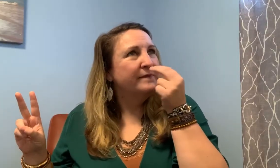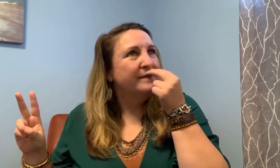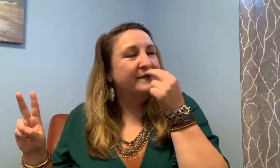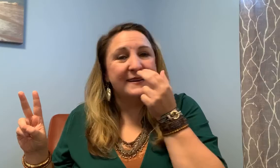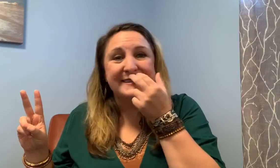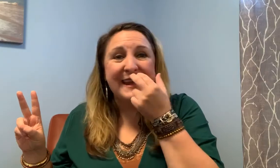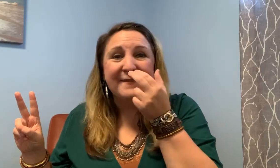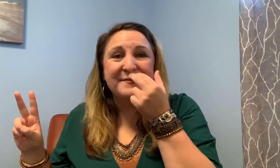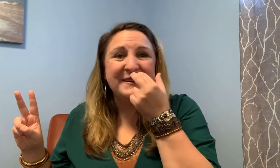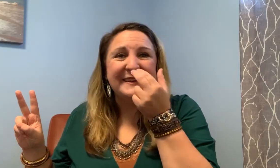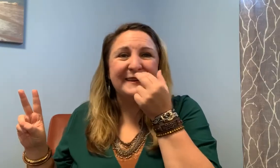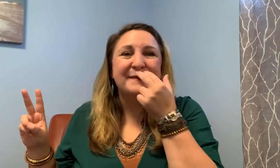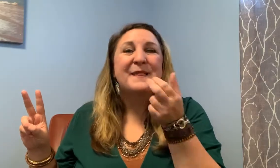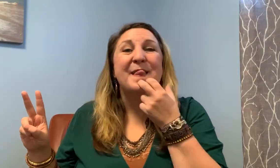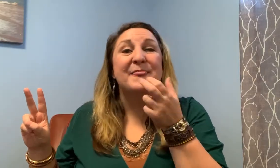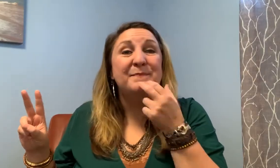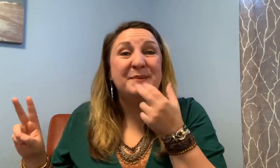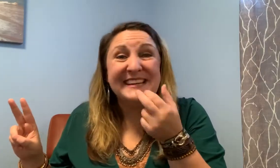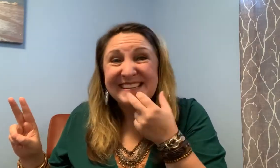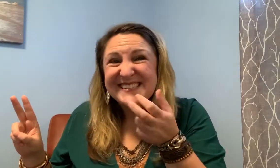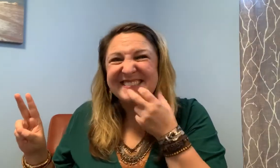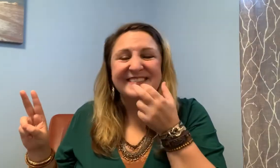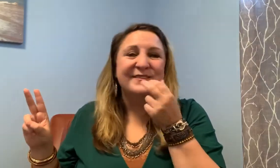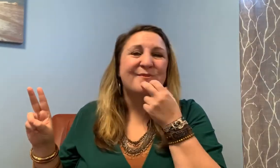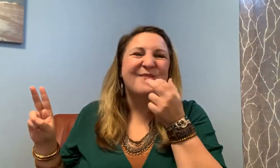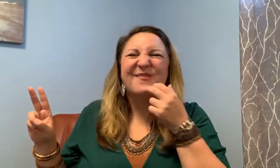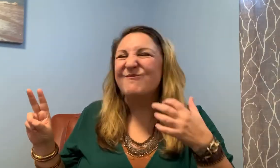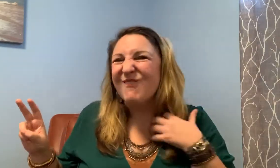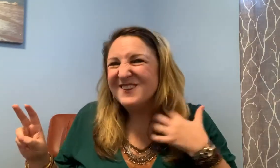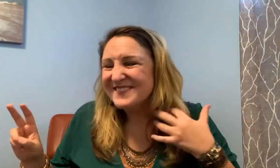doesn't have to be the biggest or the worst